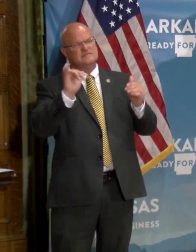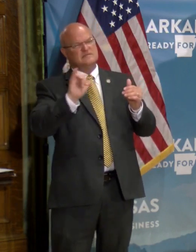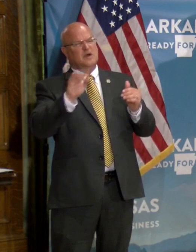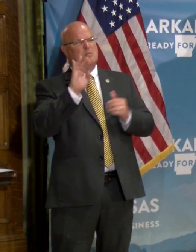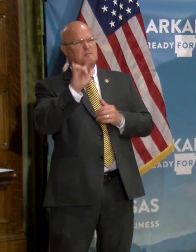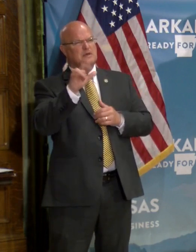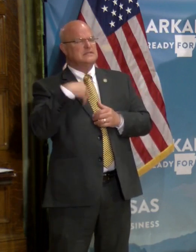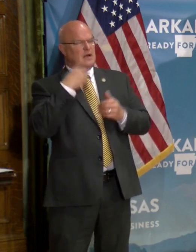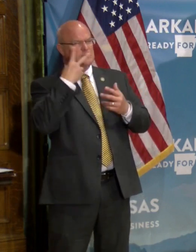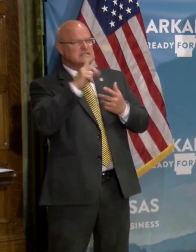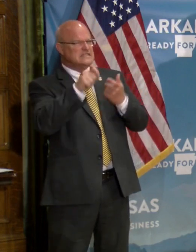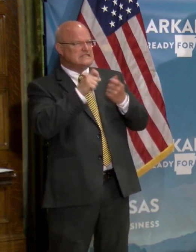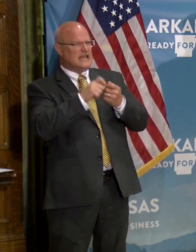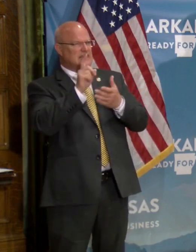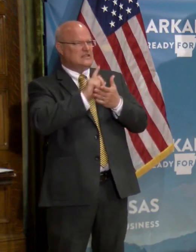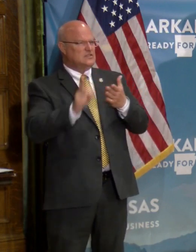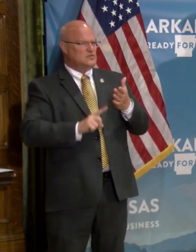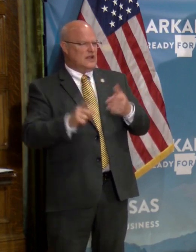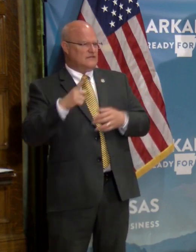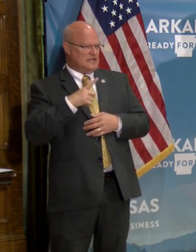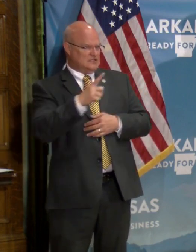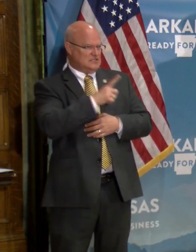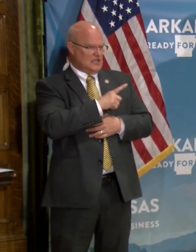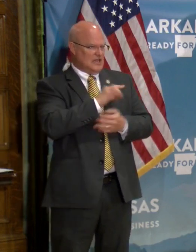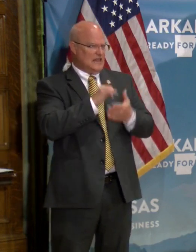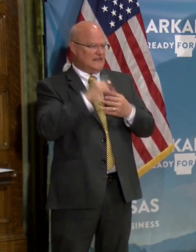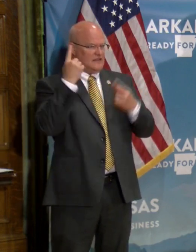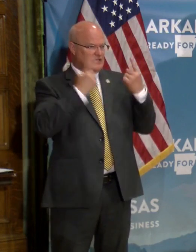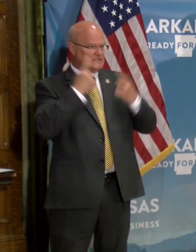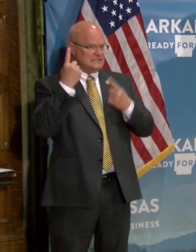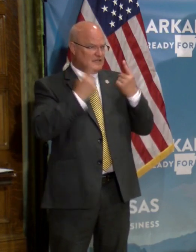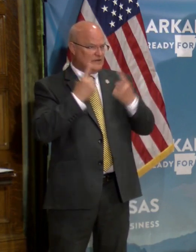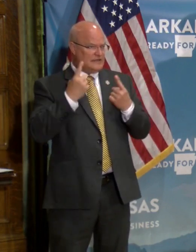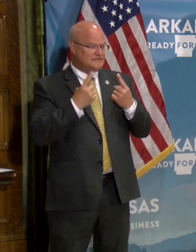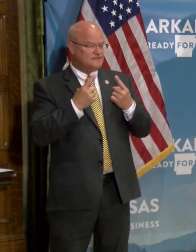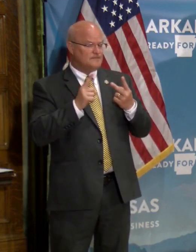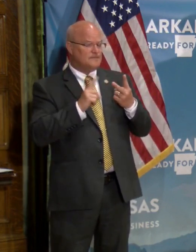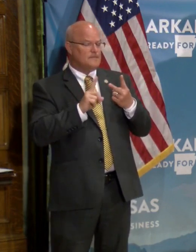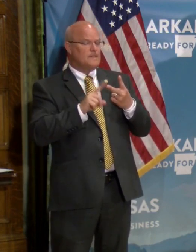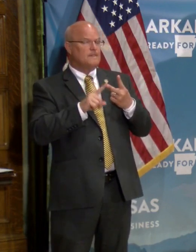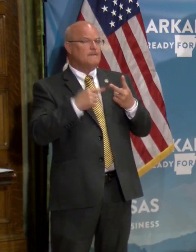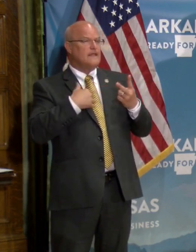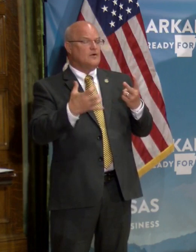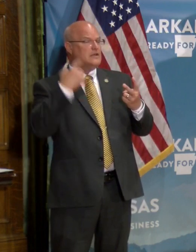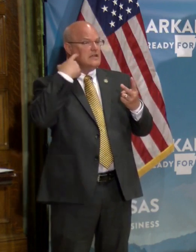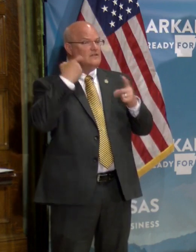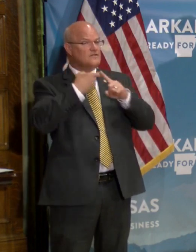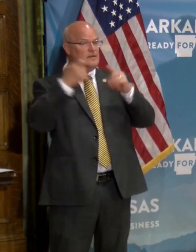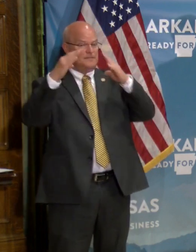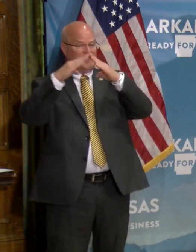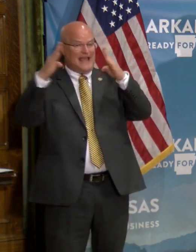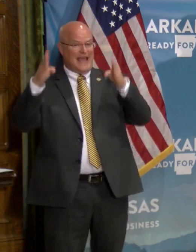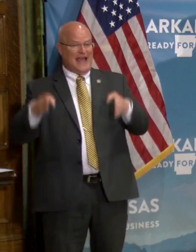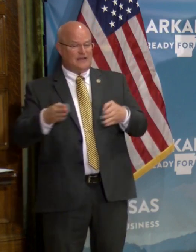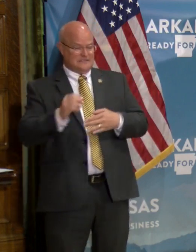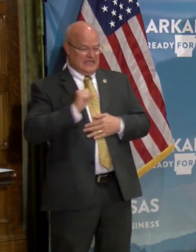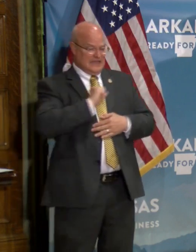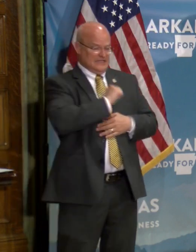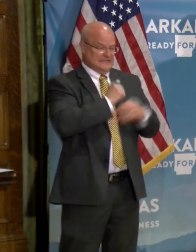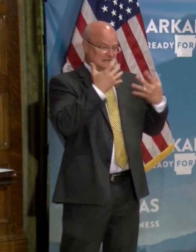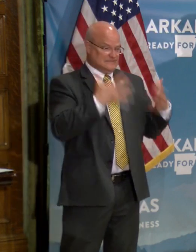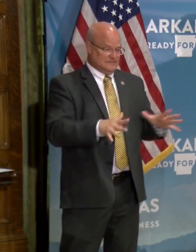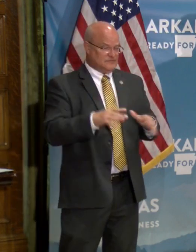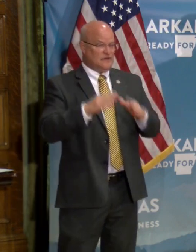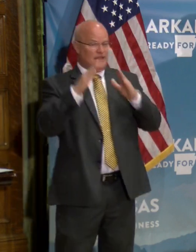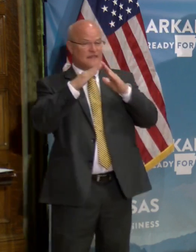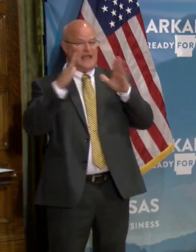I want to see exactly the draft legislation that they're considering. Uh, secondly, I want to hear from the House. Uh, we've heard from the Senate, like